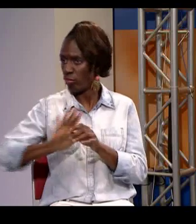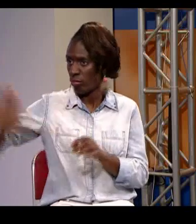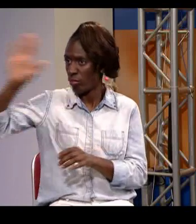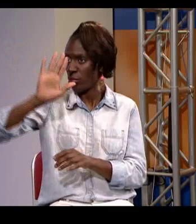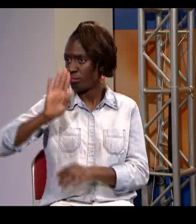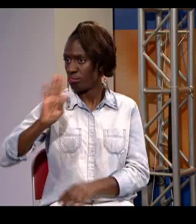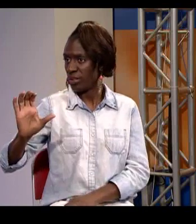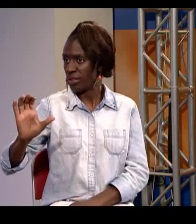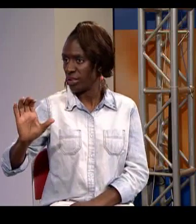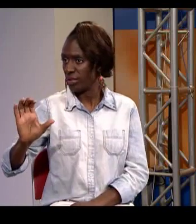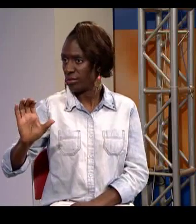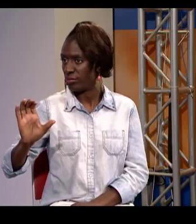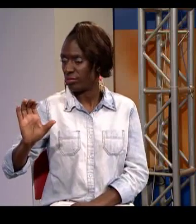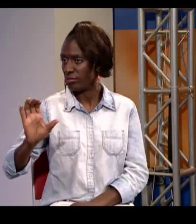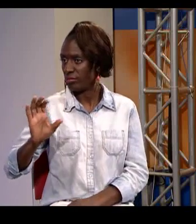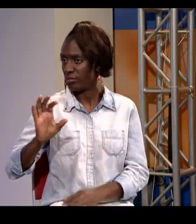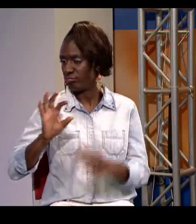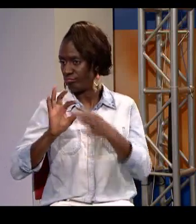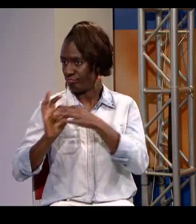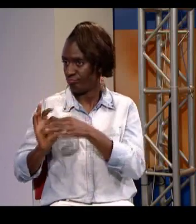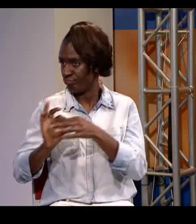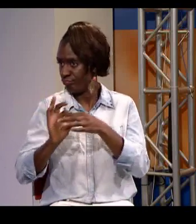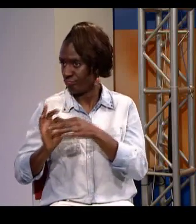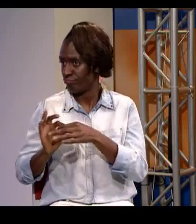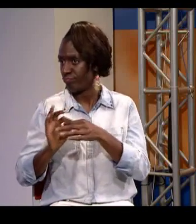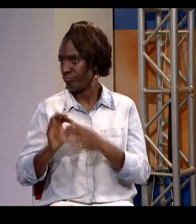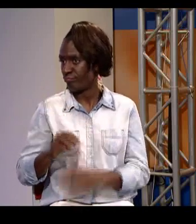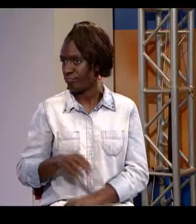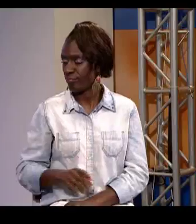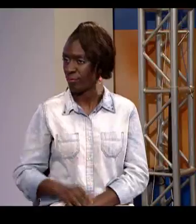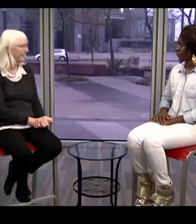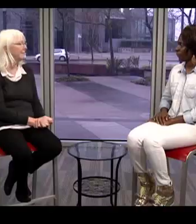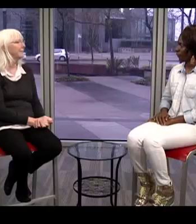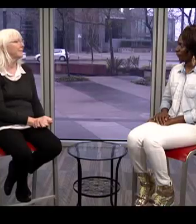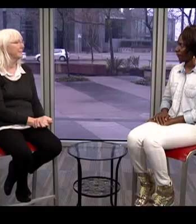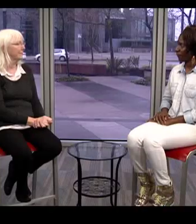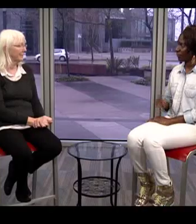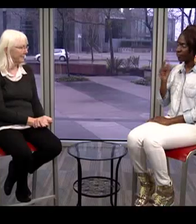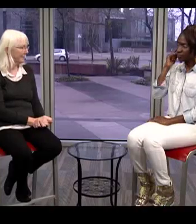And medical interpreting services is just in the lower mainland or is it provincially done?